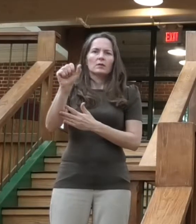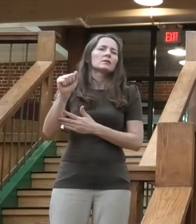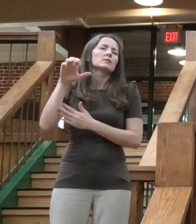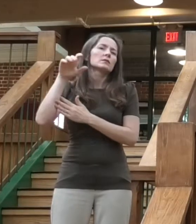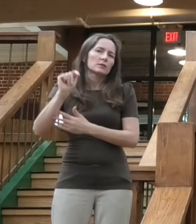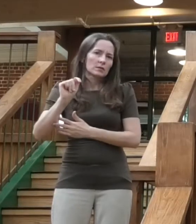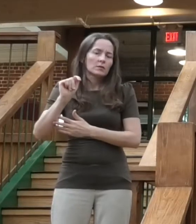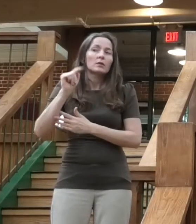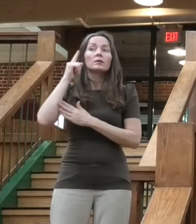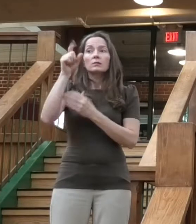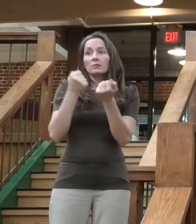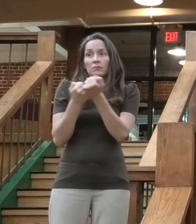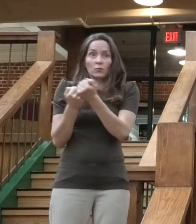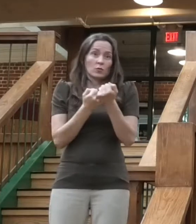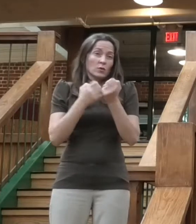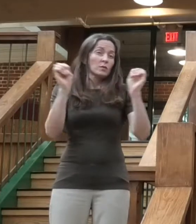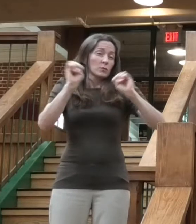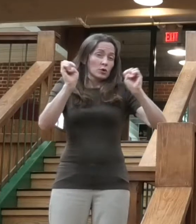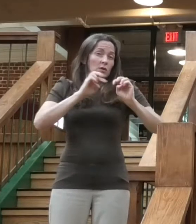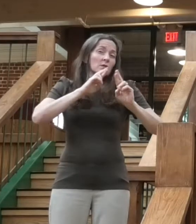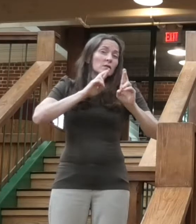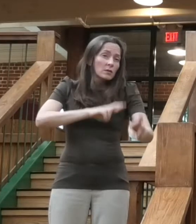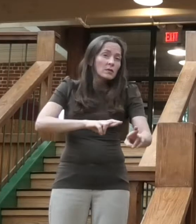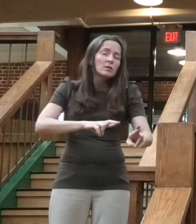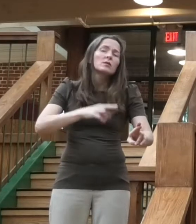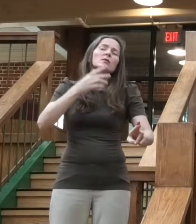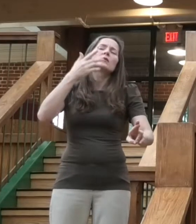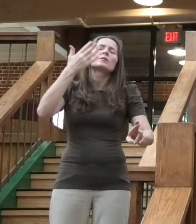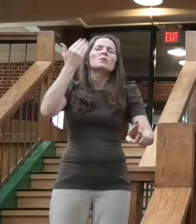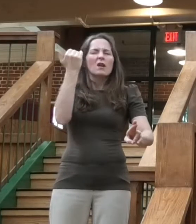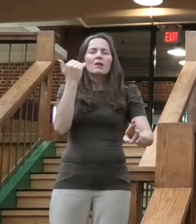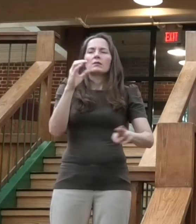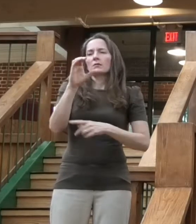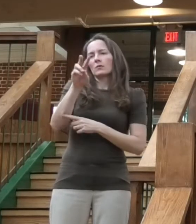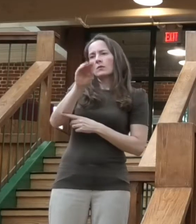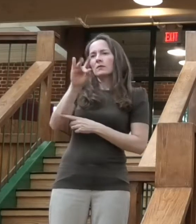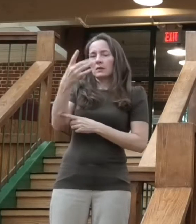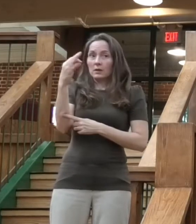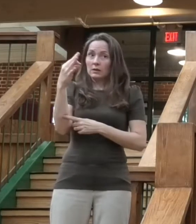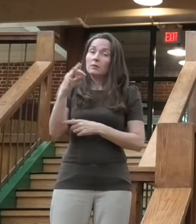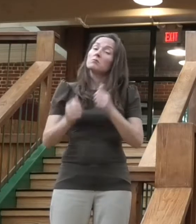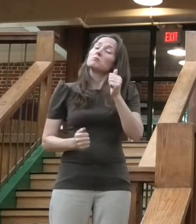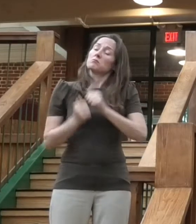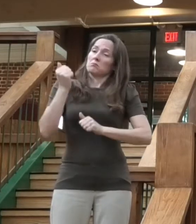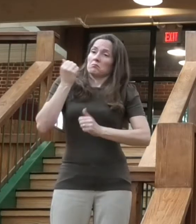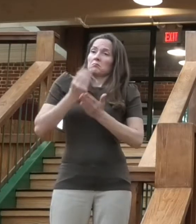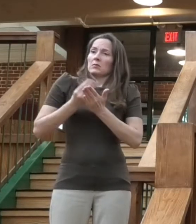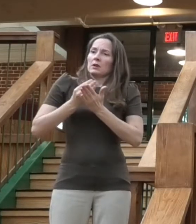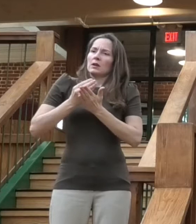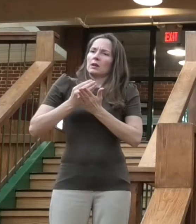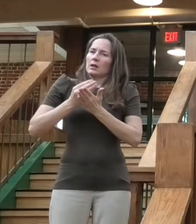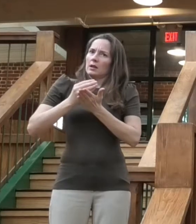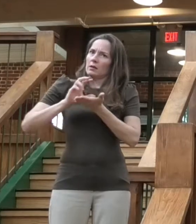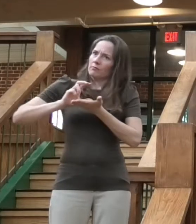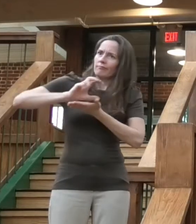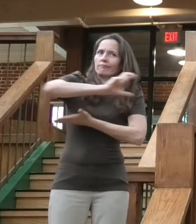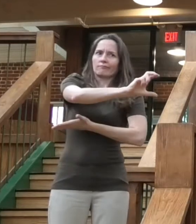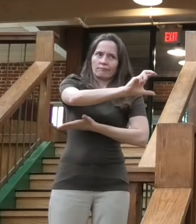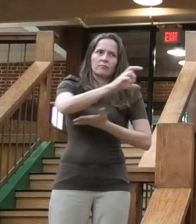COVID-19. The majority of that funding was designated toward health-related expenses.